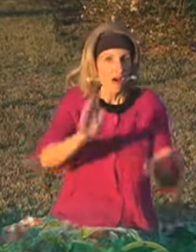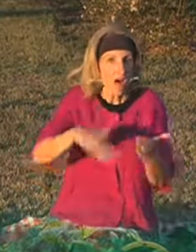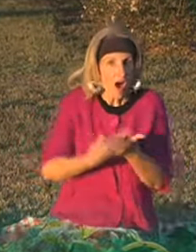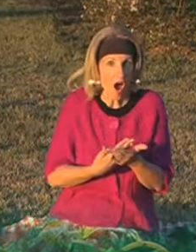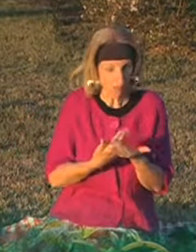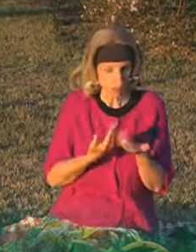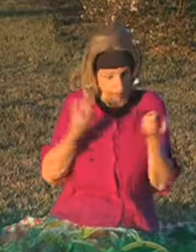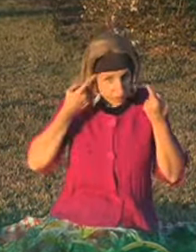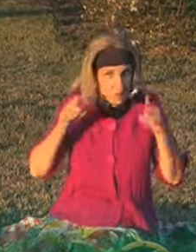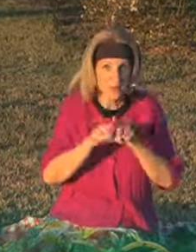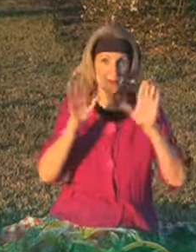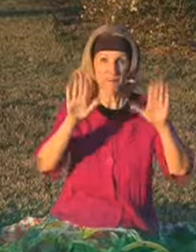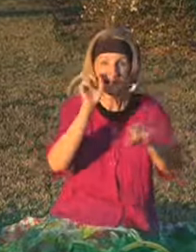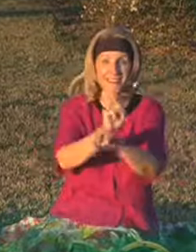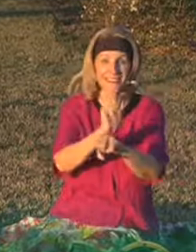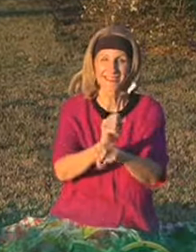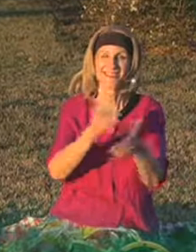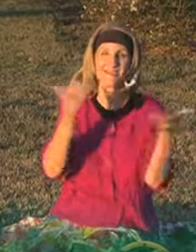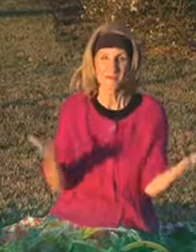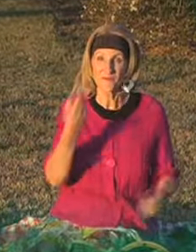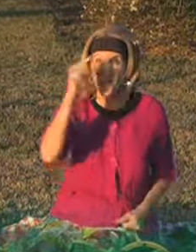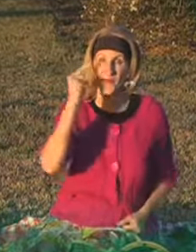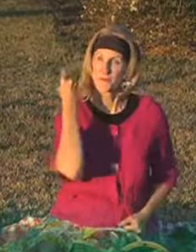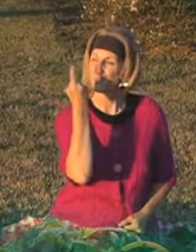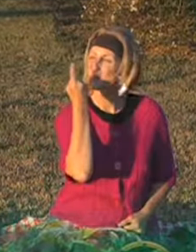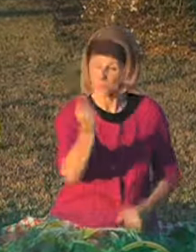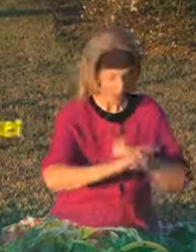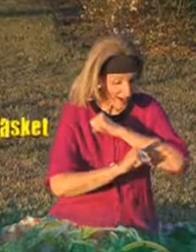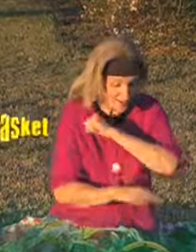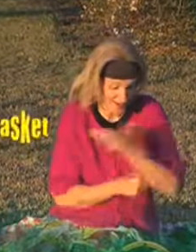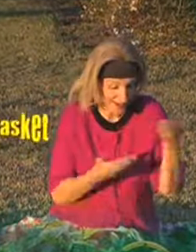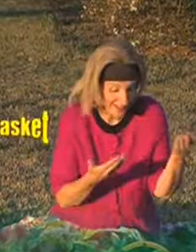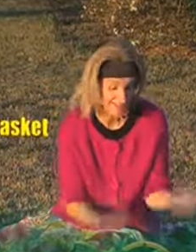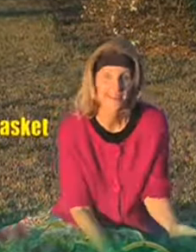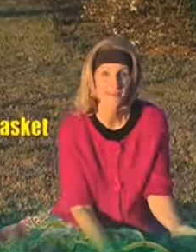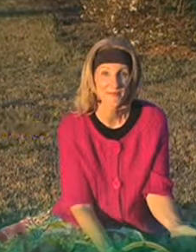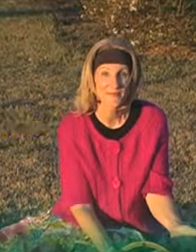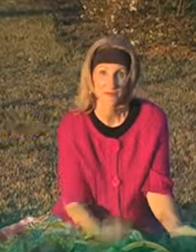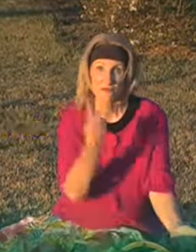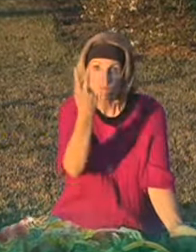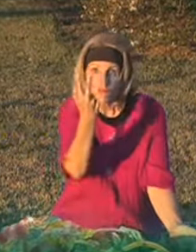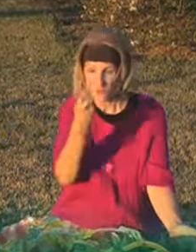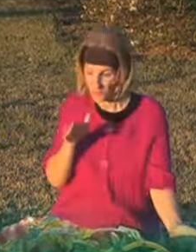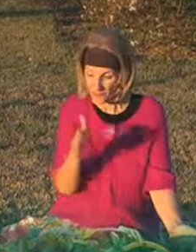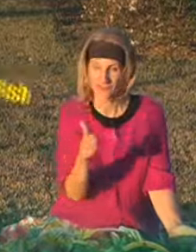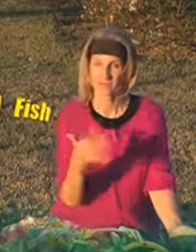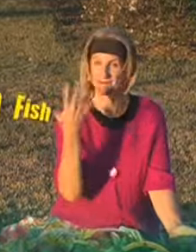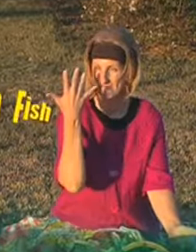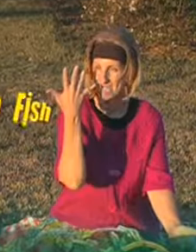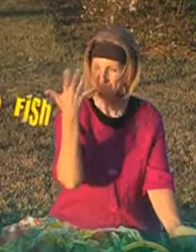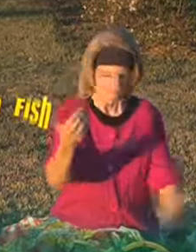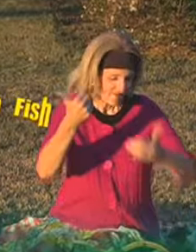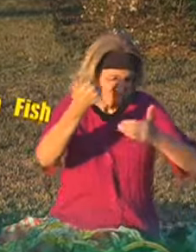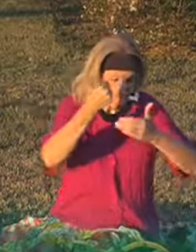agreed it was a miracle for... One basket, two fish